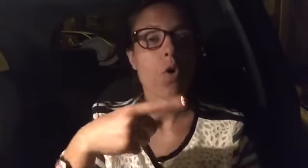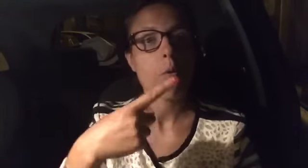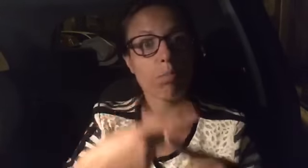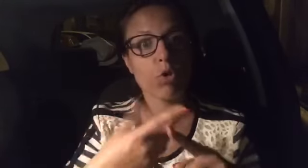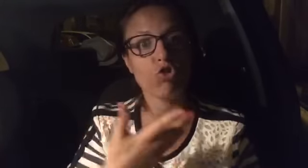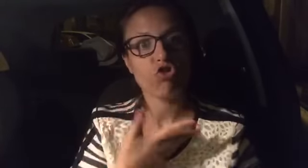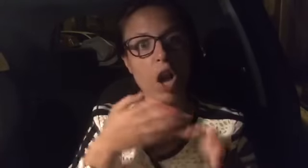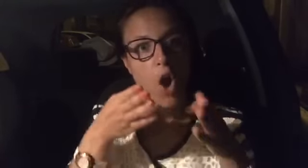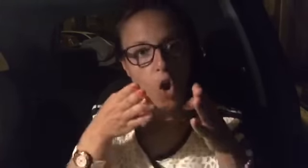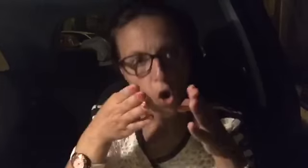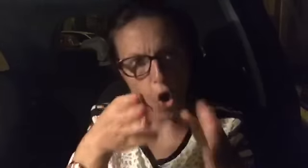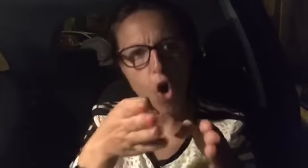I'm so cold.